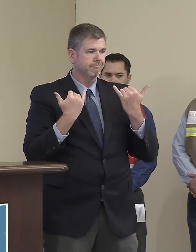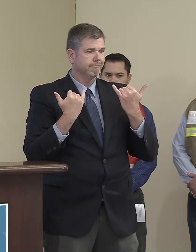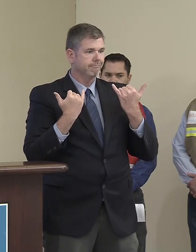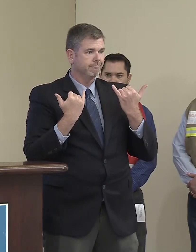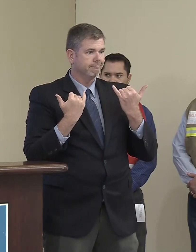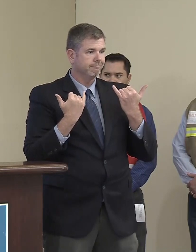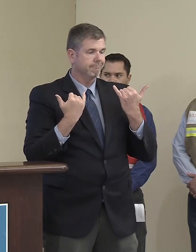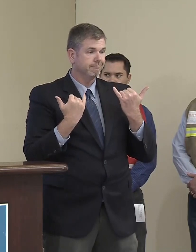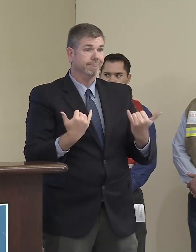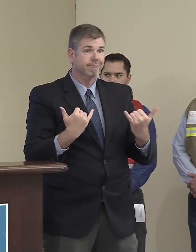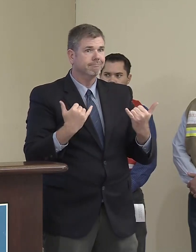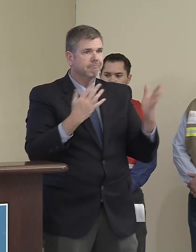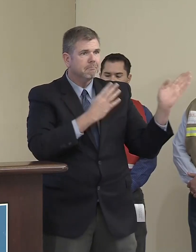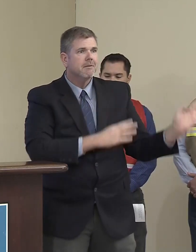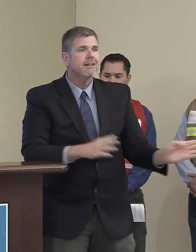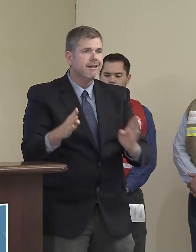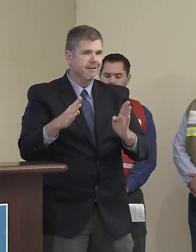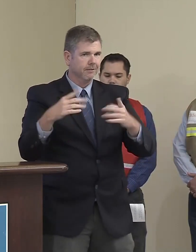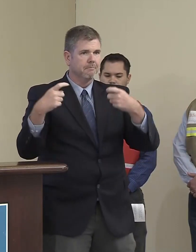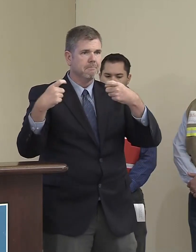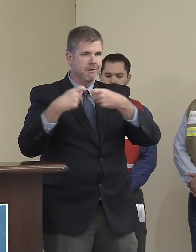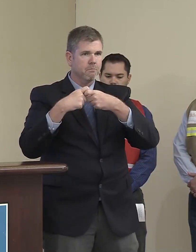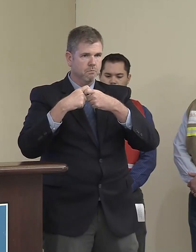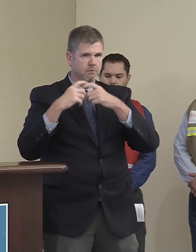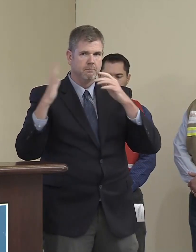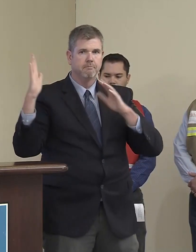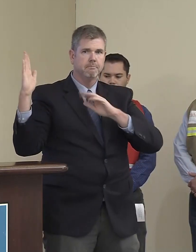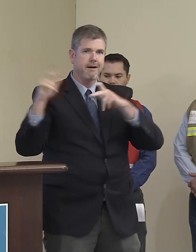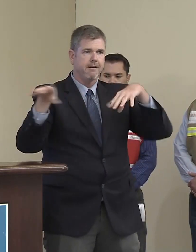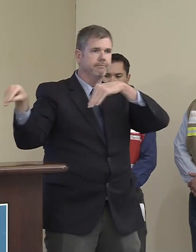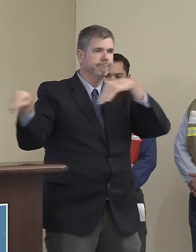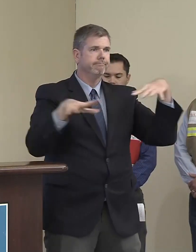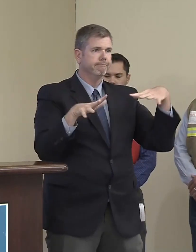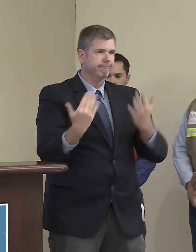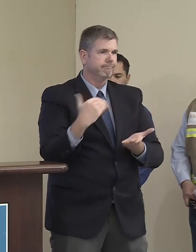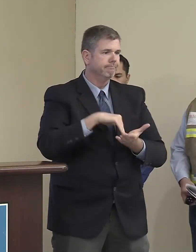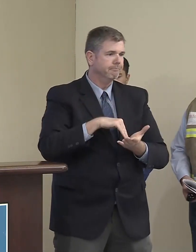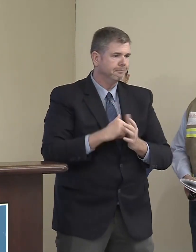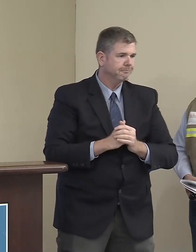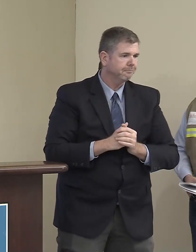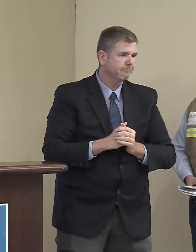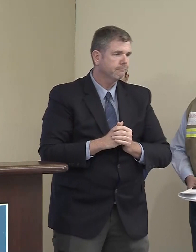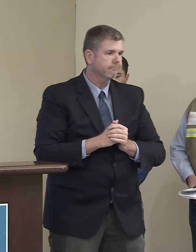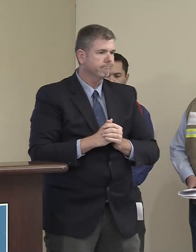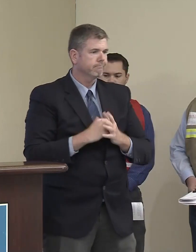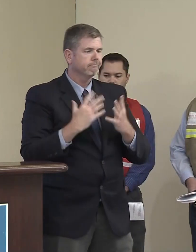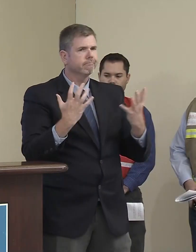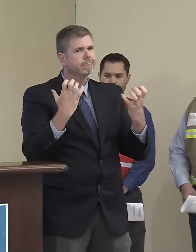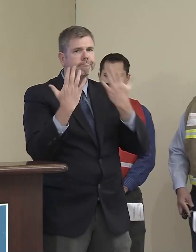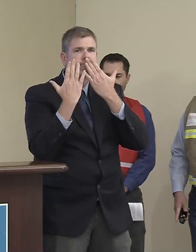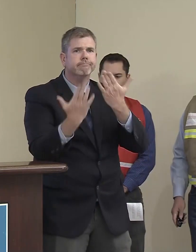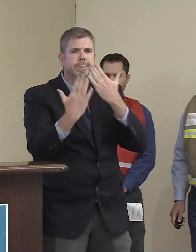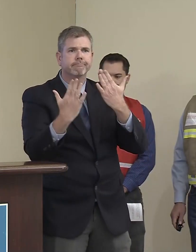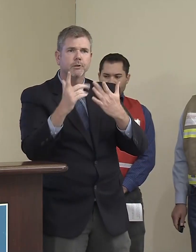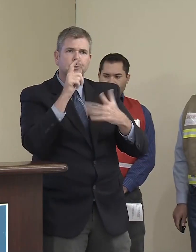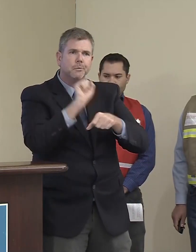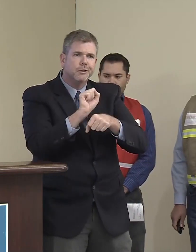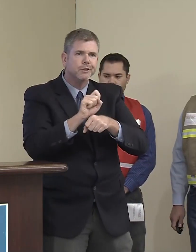Thanks for your work. Be careful, be safe, and look out for each other.